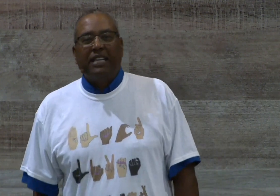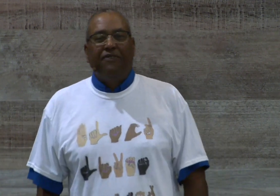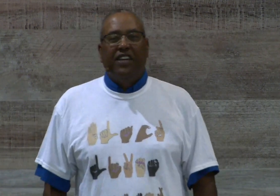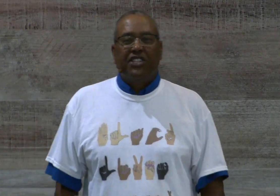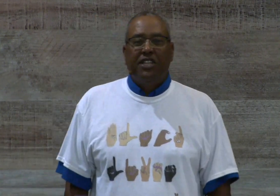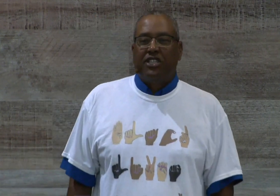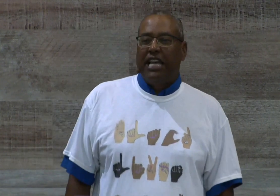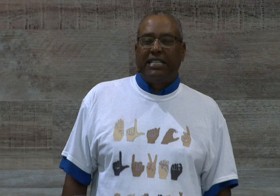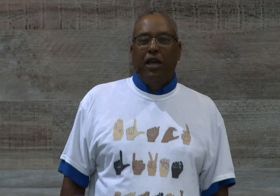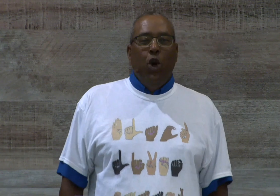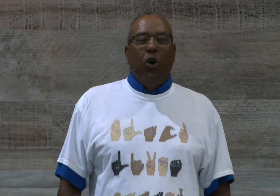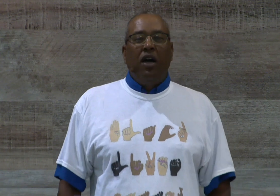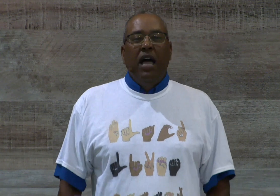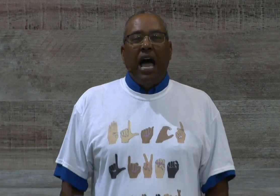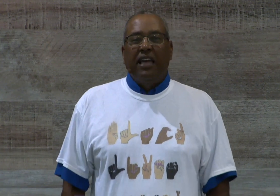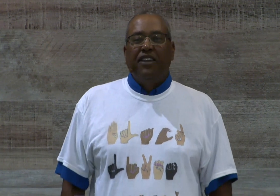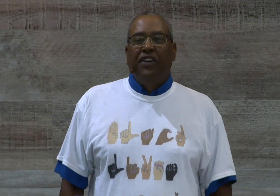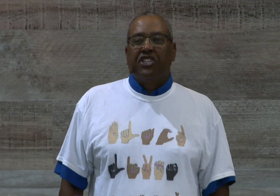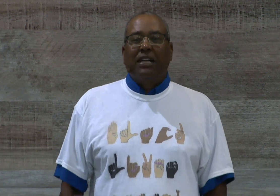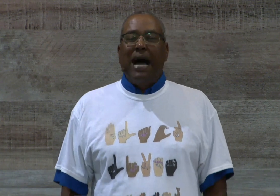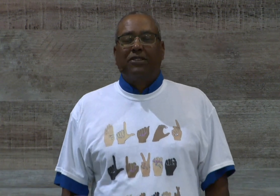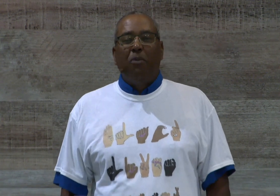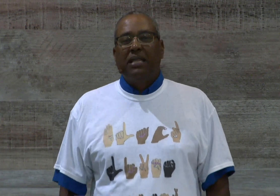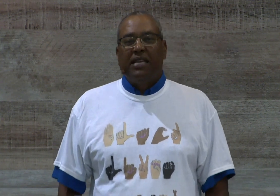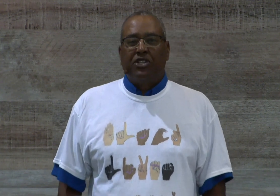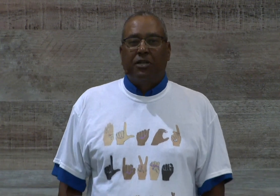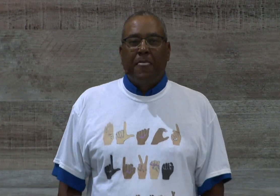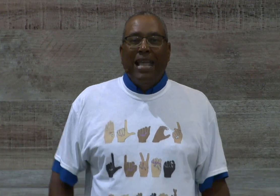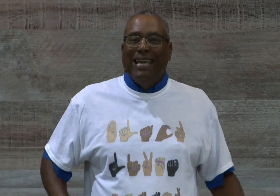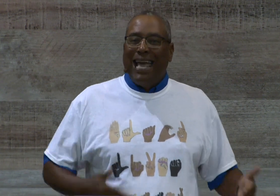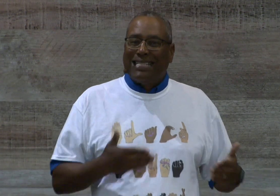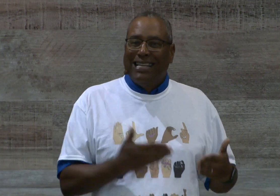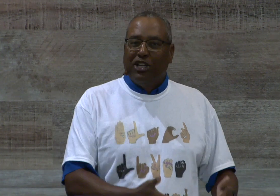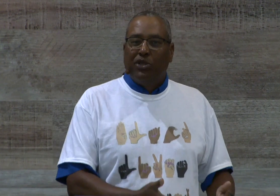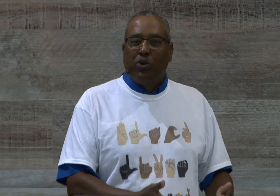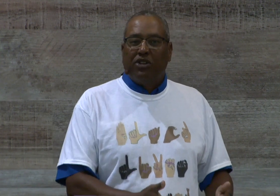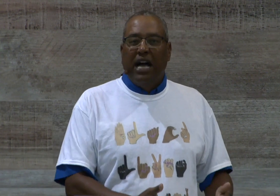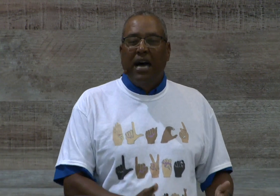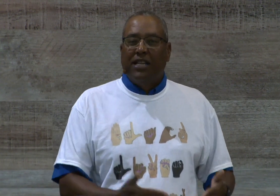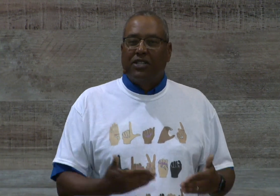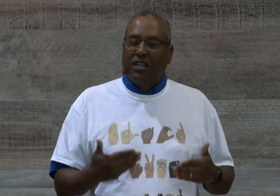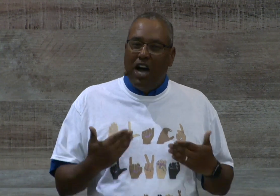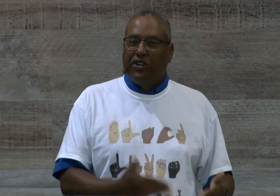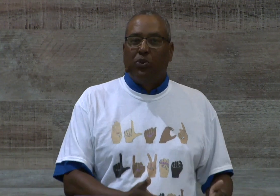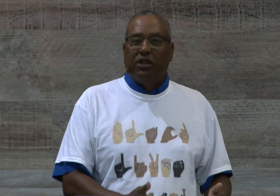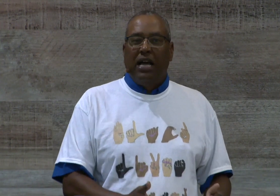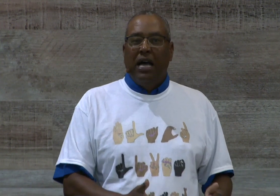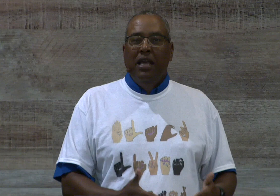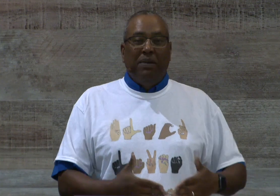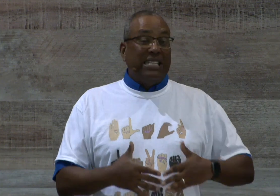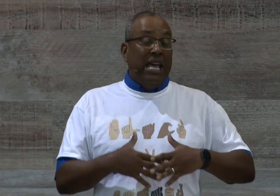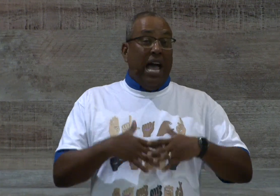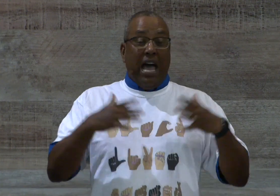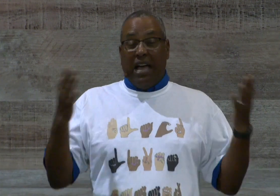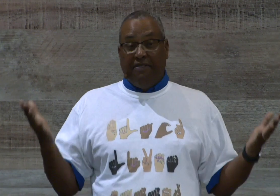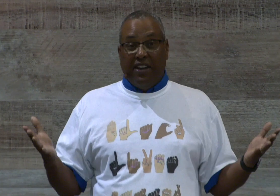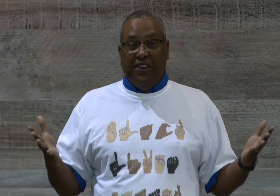visions and they say, well, in a vision, God told me this and again, it has nothing to do with the word of God. It's contrary to the word of God. But they say, I've got a vision.